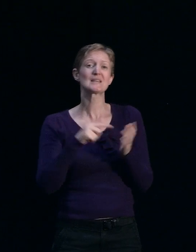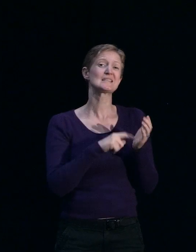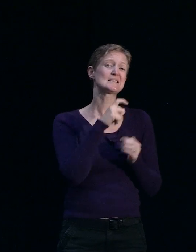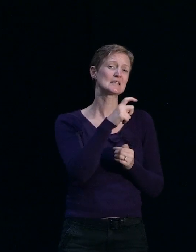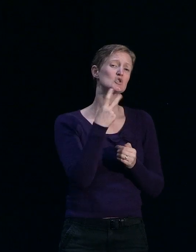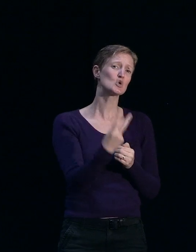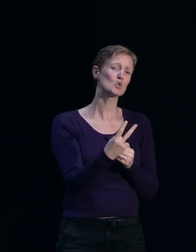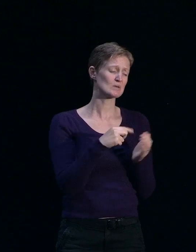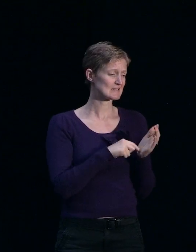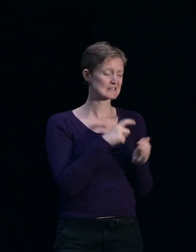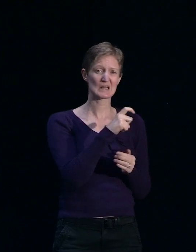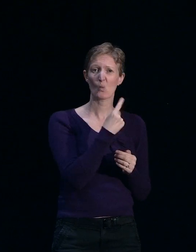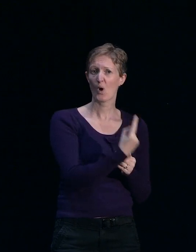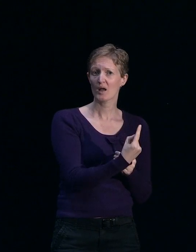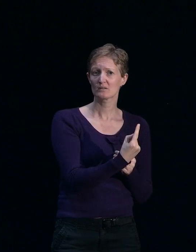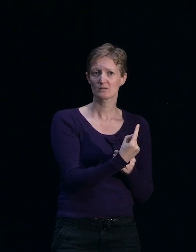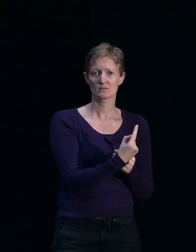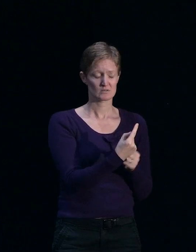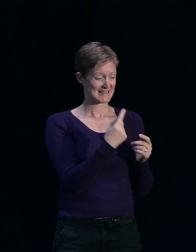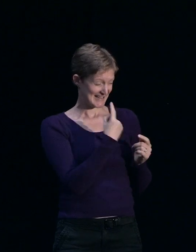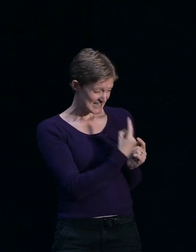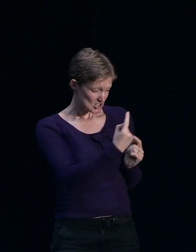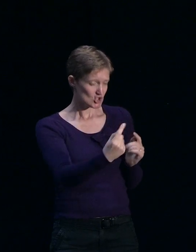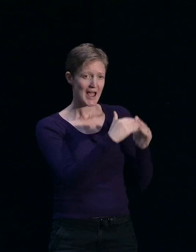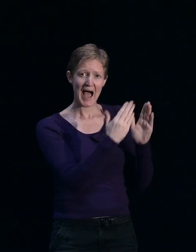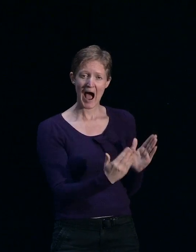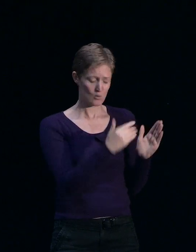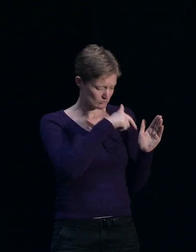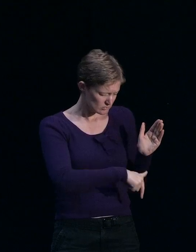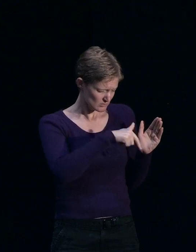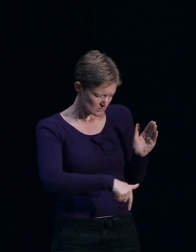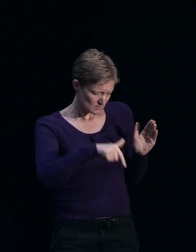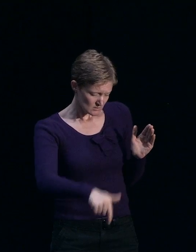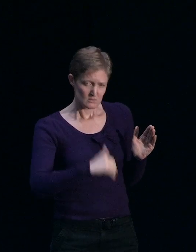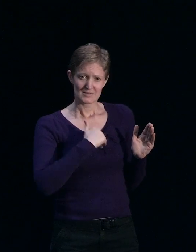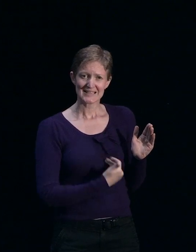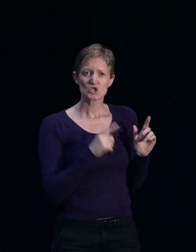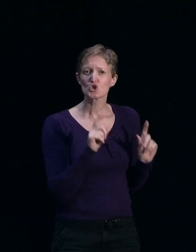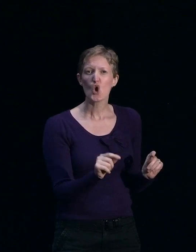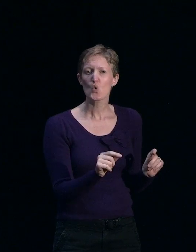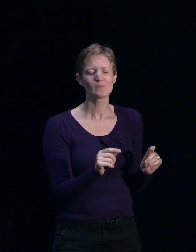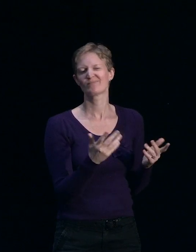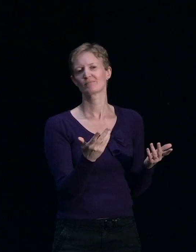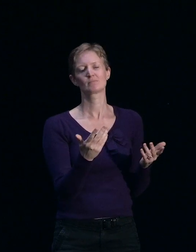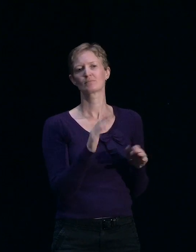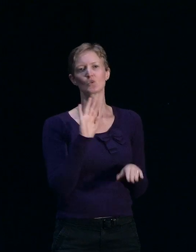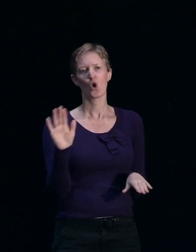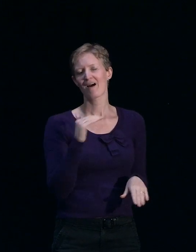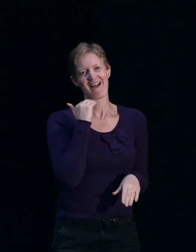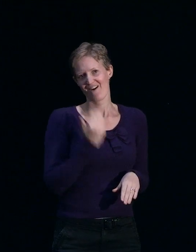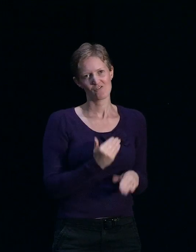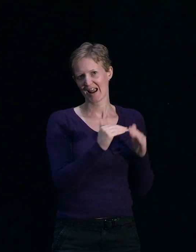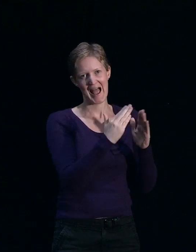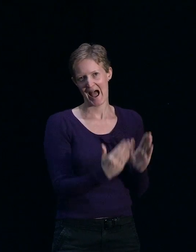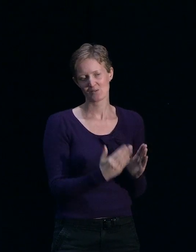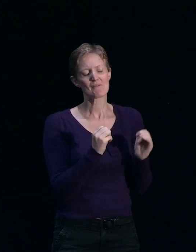TC1, then the level of in-depth invasive testing is much more, can be much more